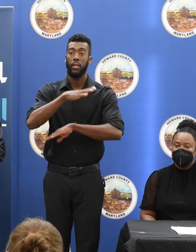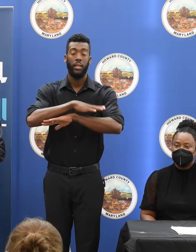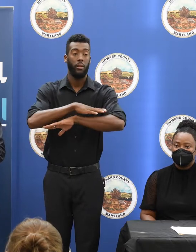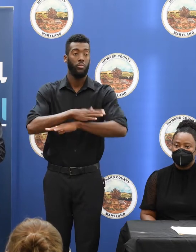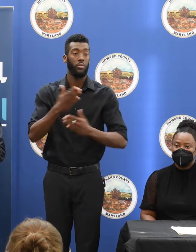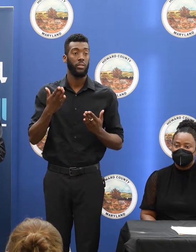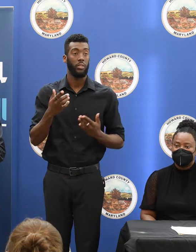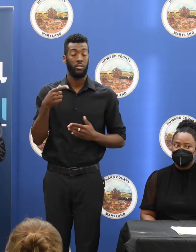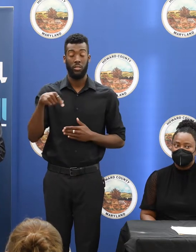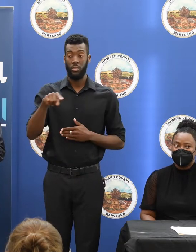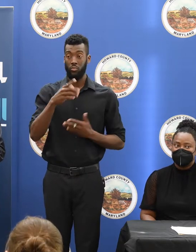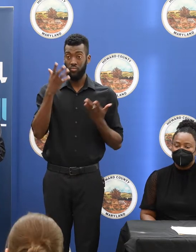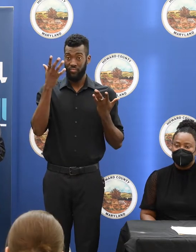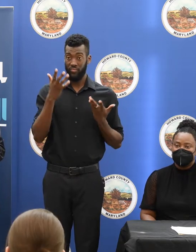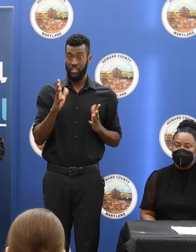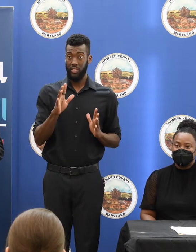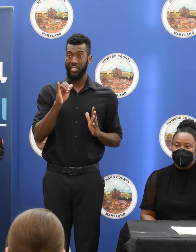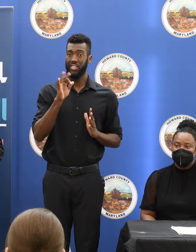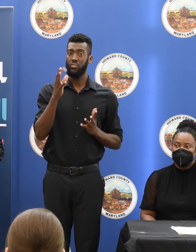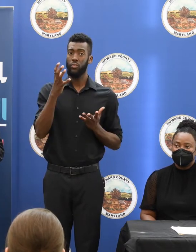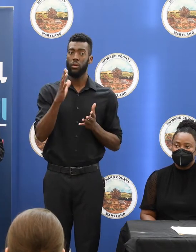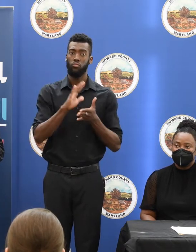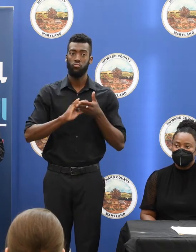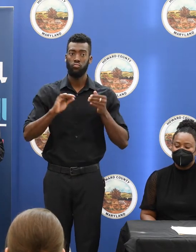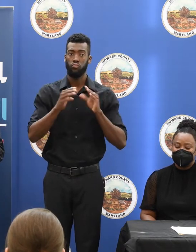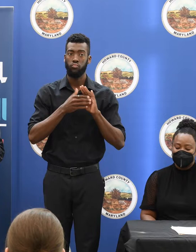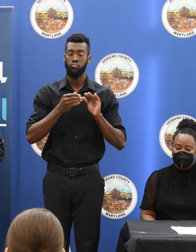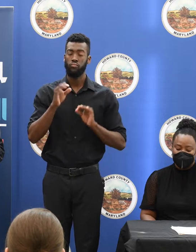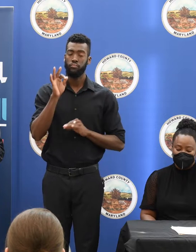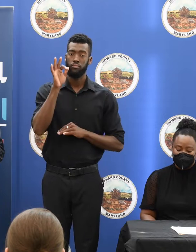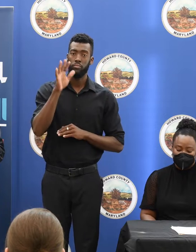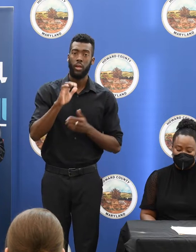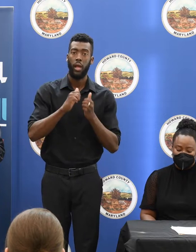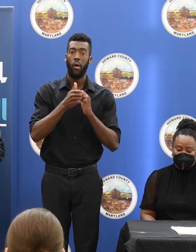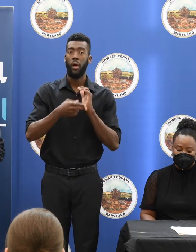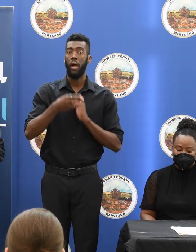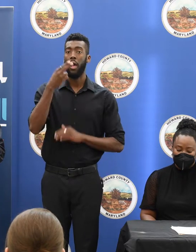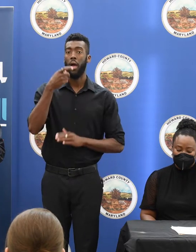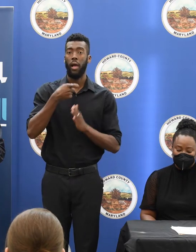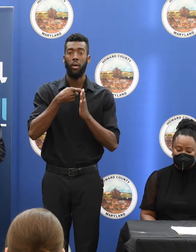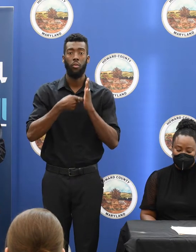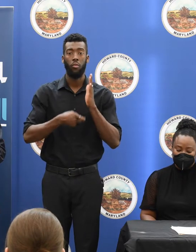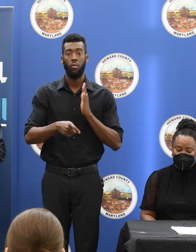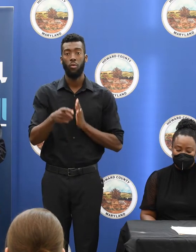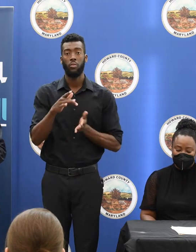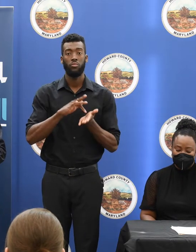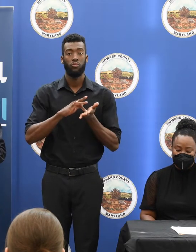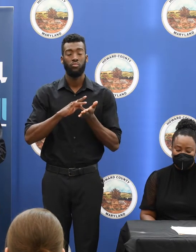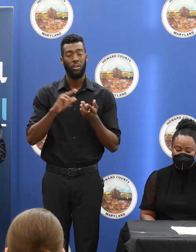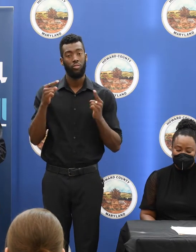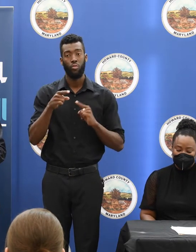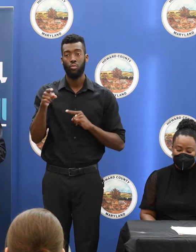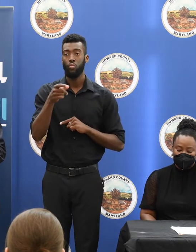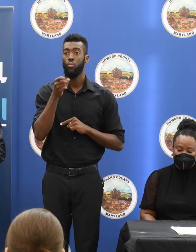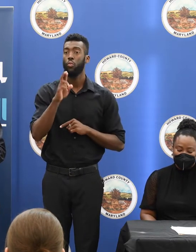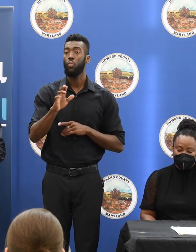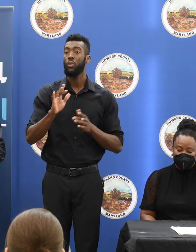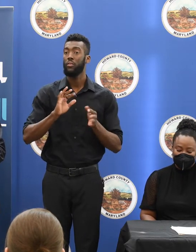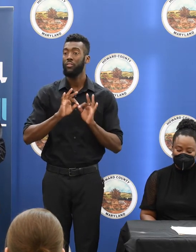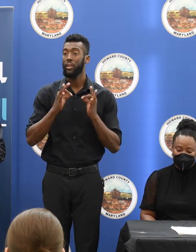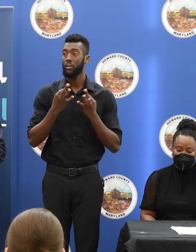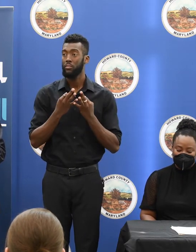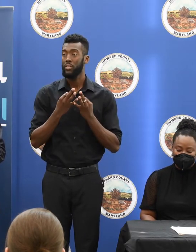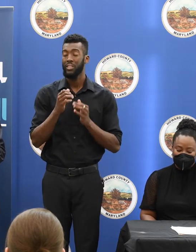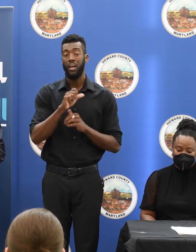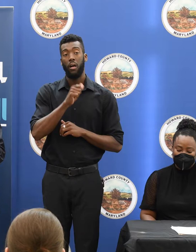after we're done, if you want to tell a story about how high cost drugs hurt you and your families, please do so or any other